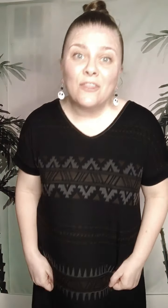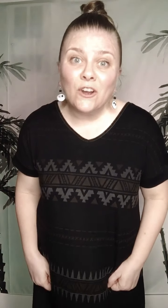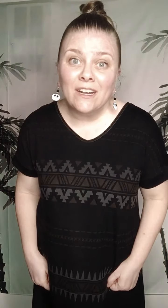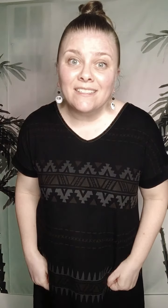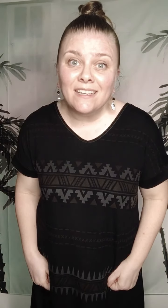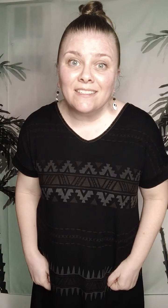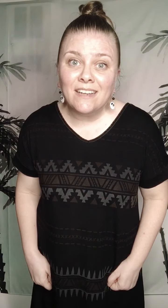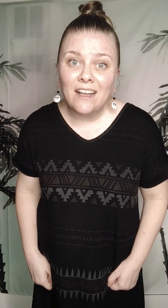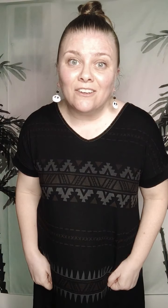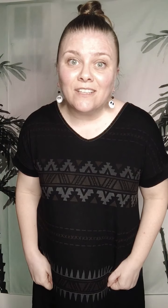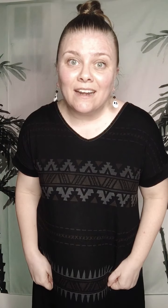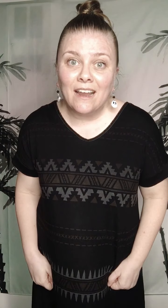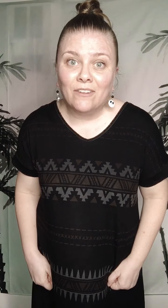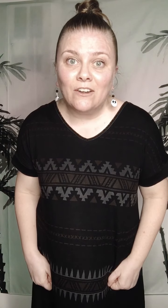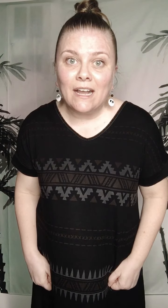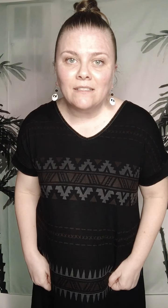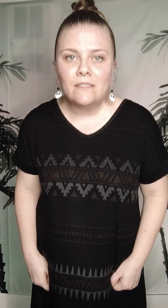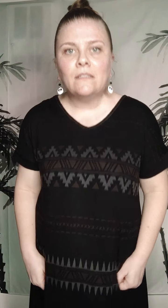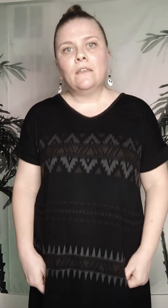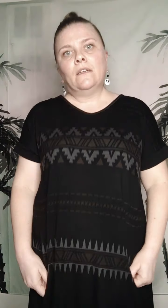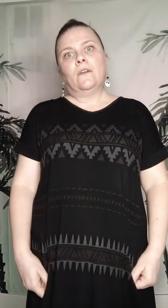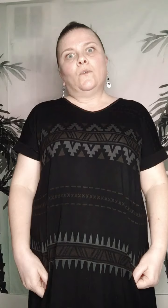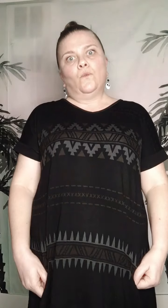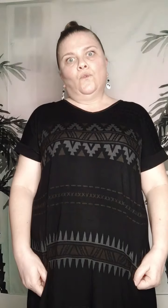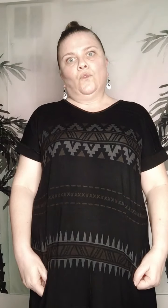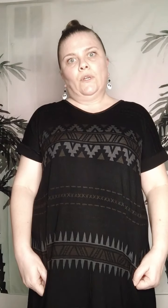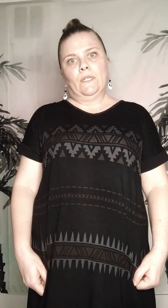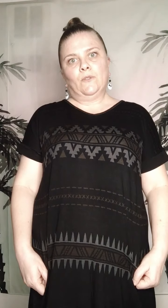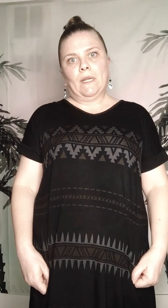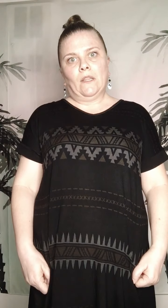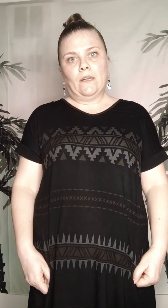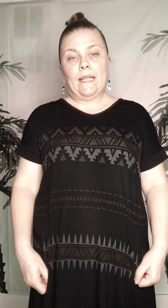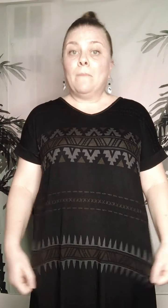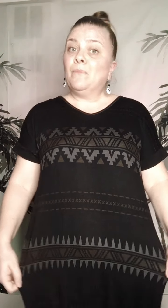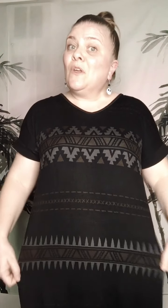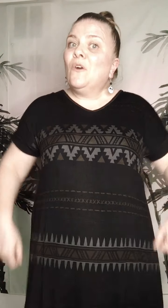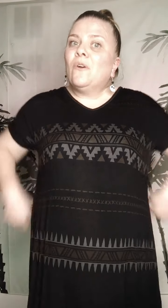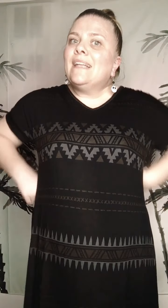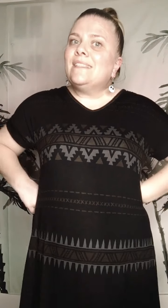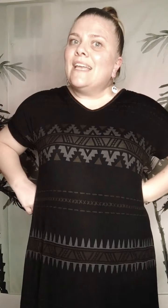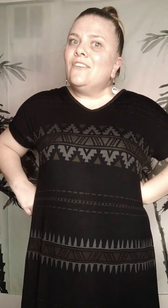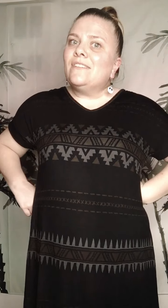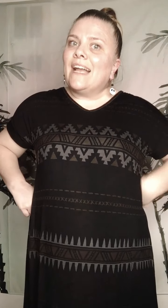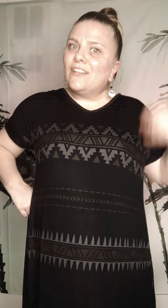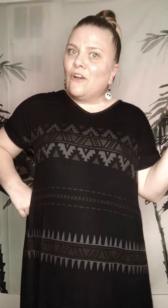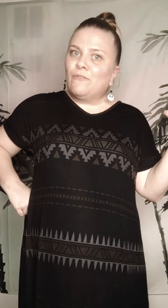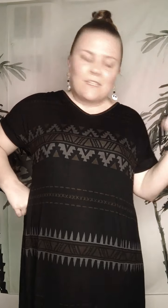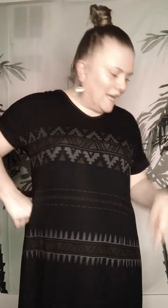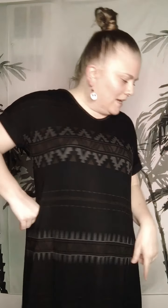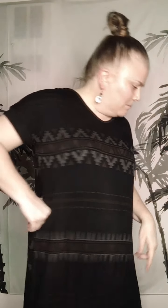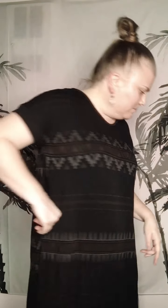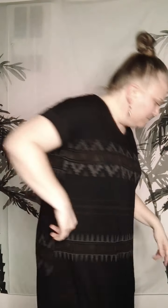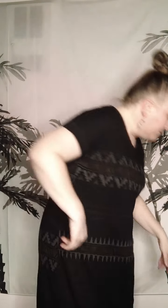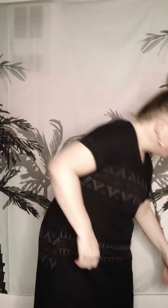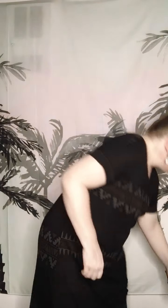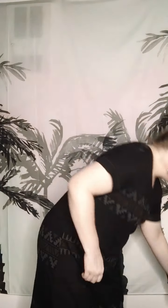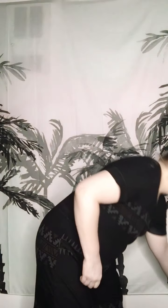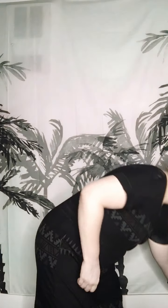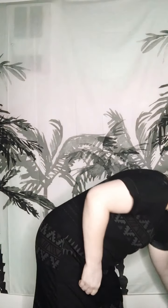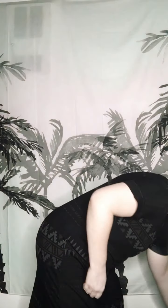$36 on every dress. Ooh, it's been a long day. Or let's say you decide to go for the denim. Let's go for the